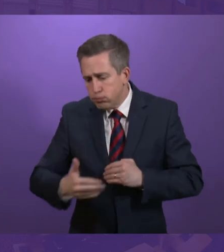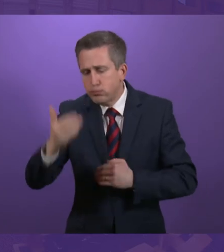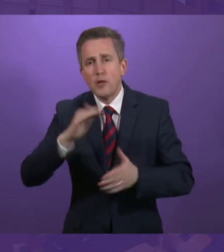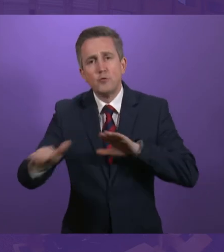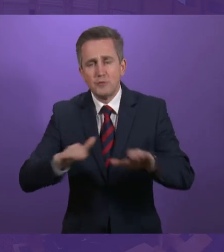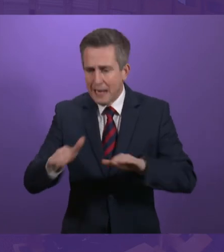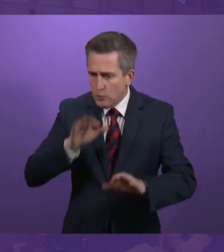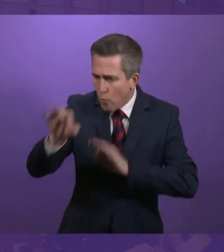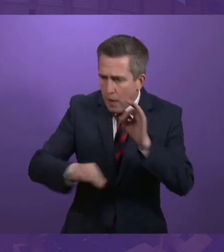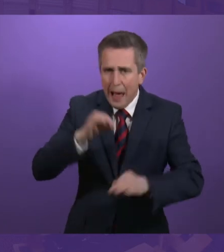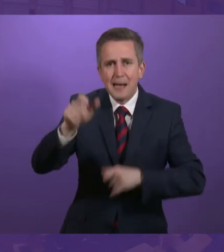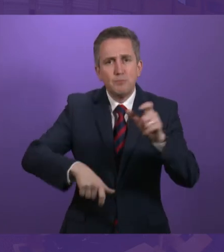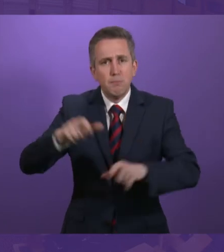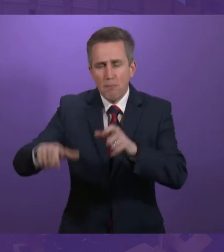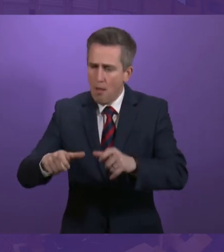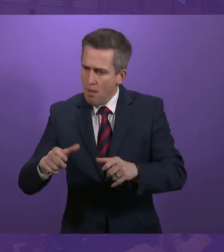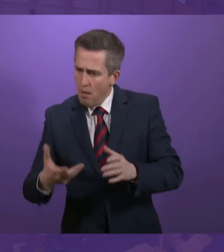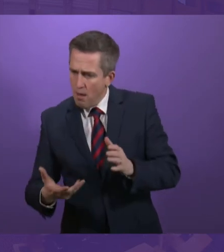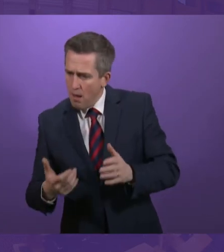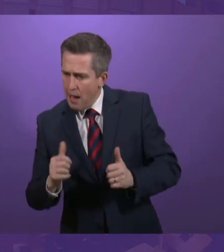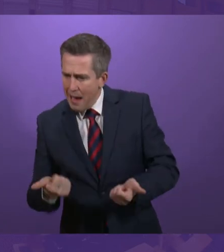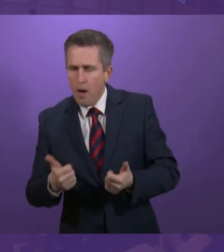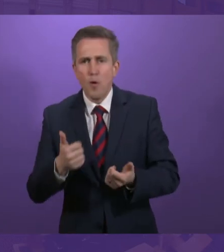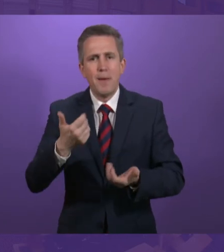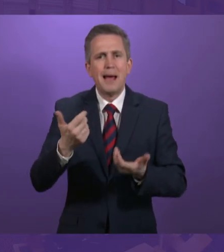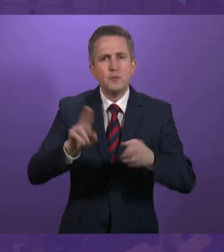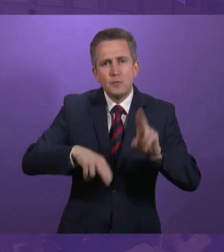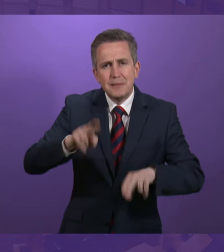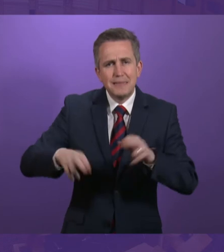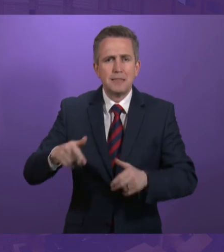to find a different and better descriptor on that issue.